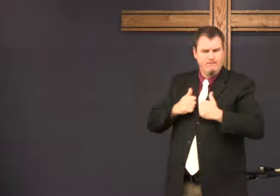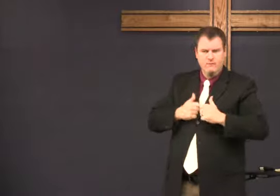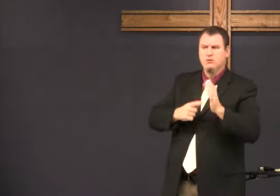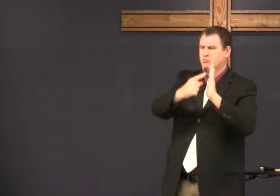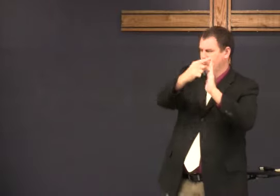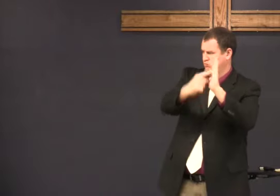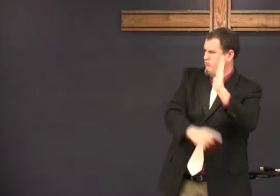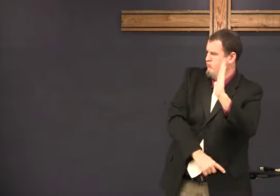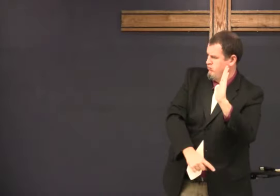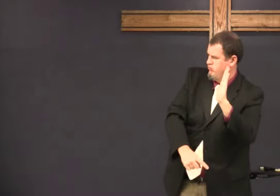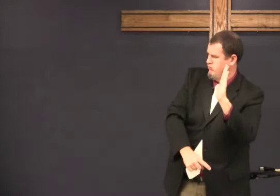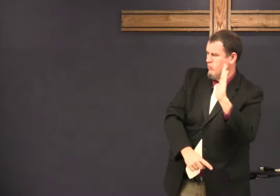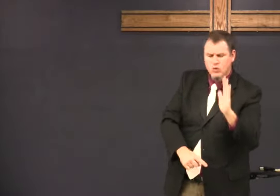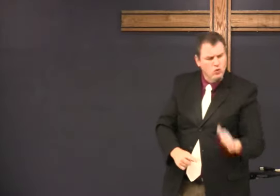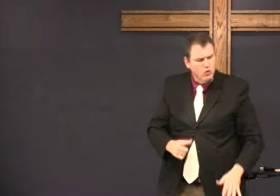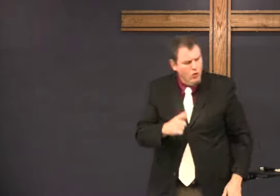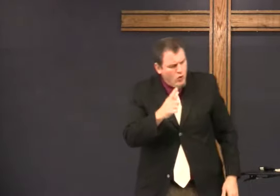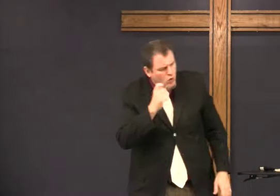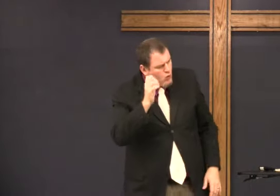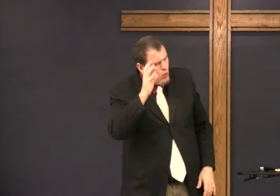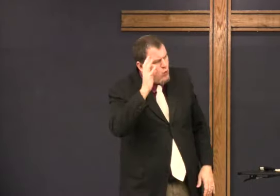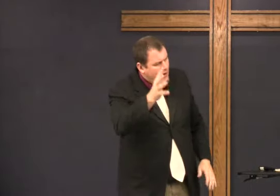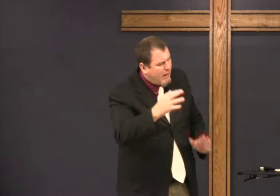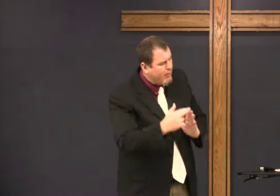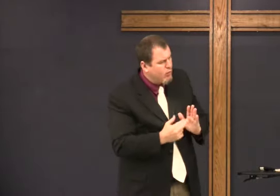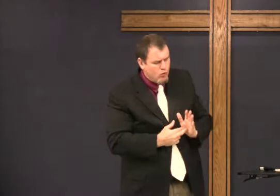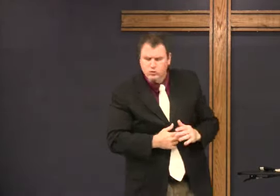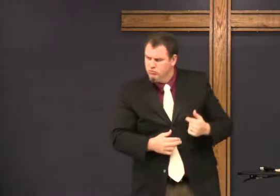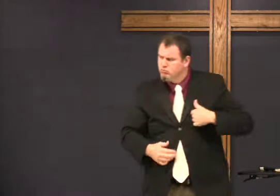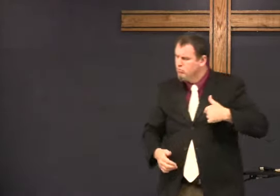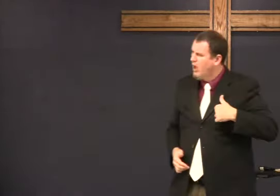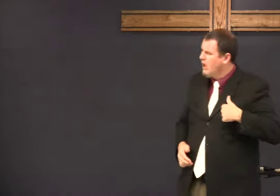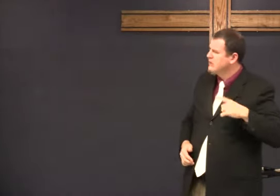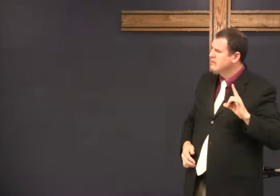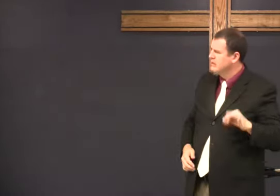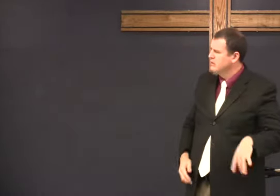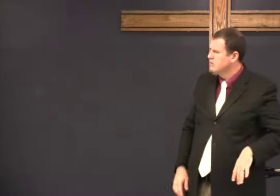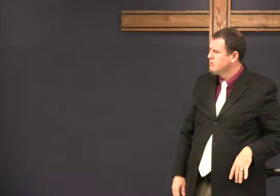And that's how you can change your life. There's a minute in the rules. I do.